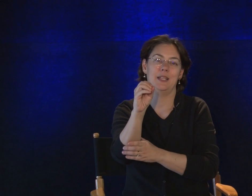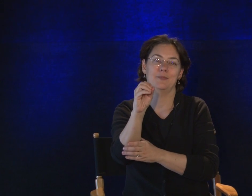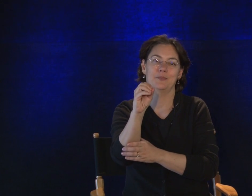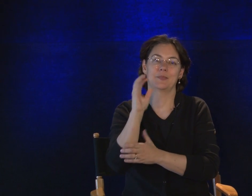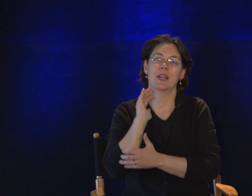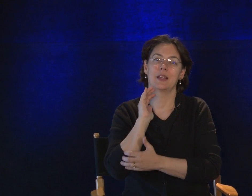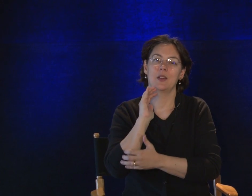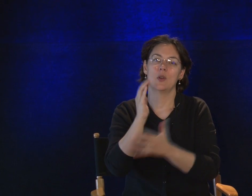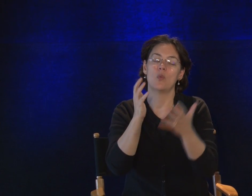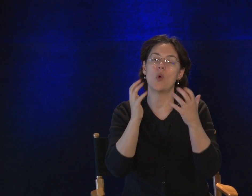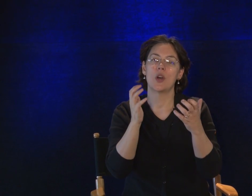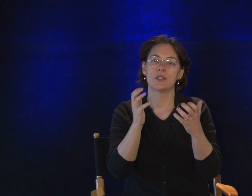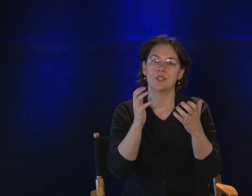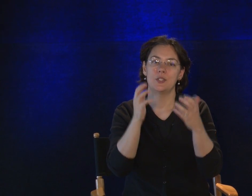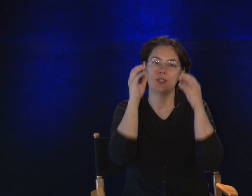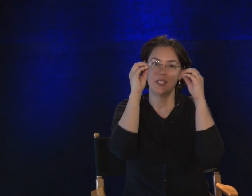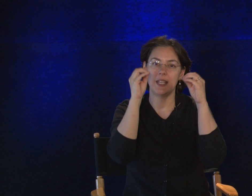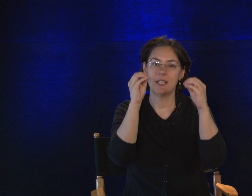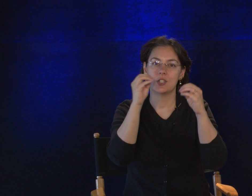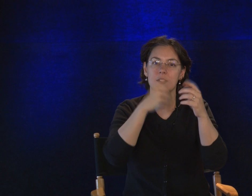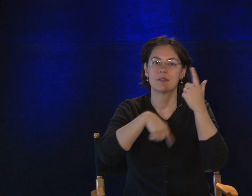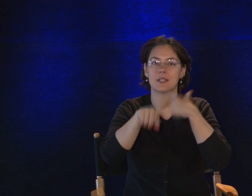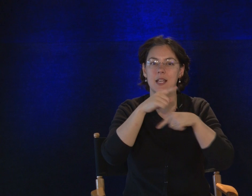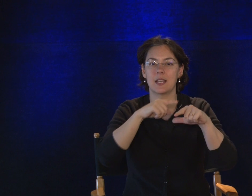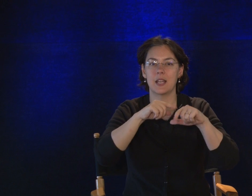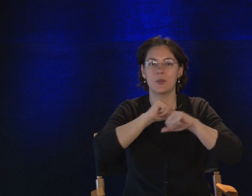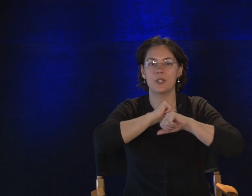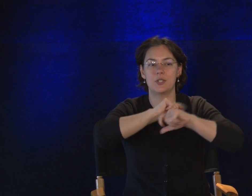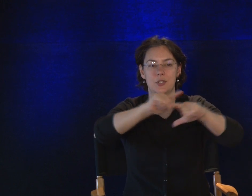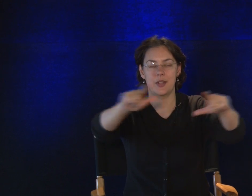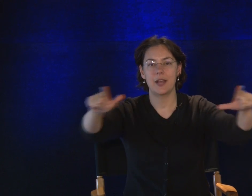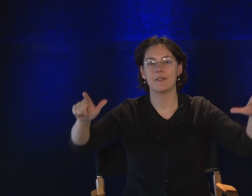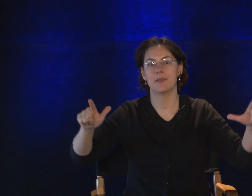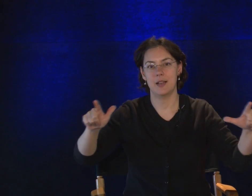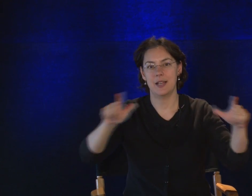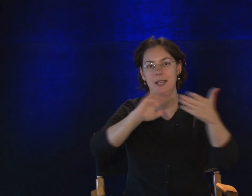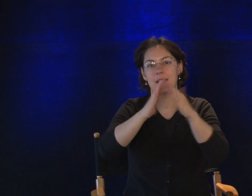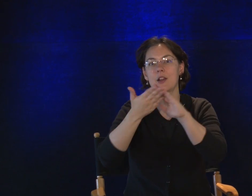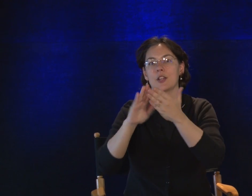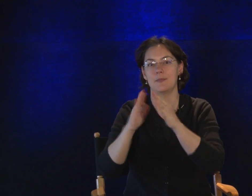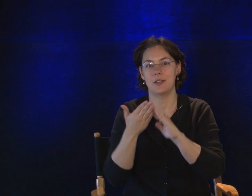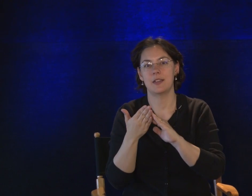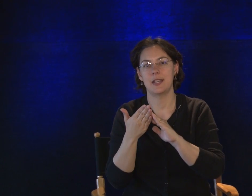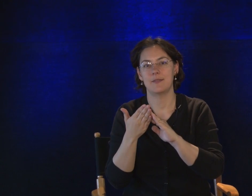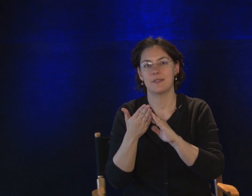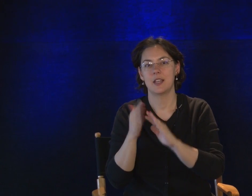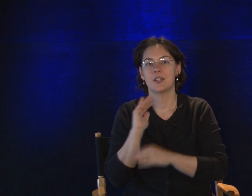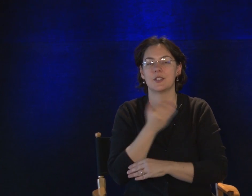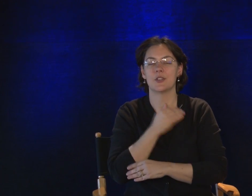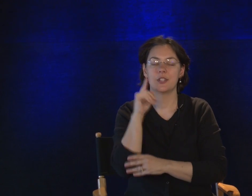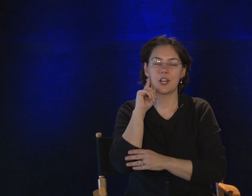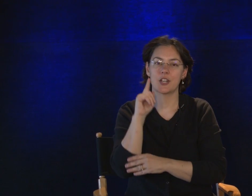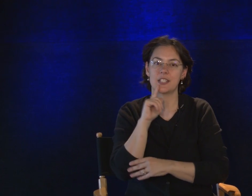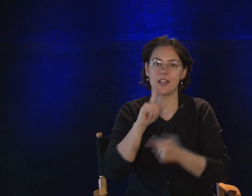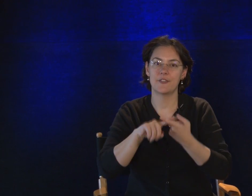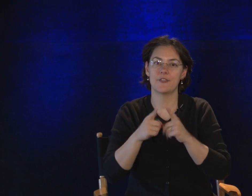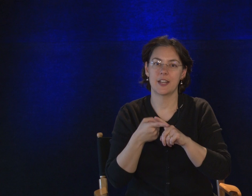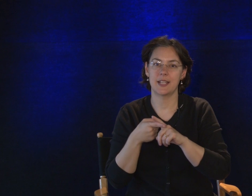want to teach sign language to everybody in our community so that our deaf friends